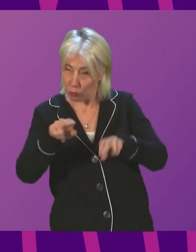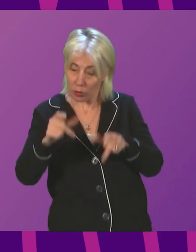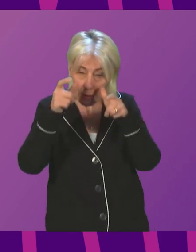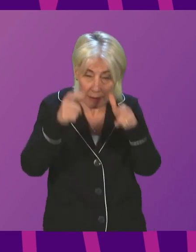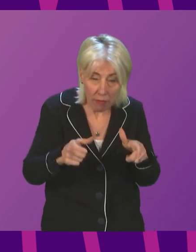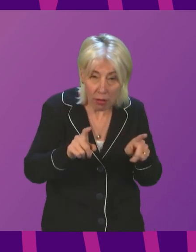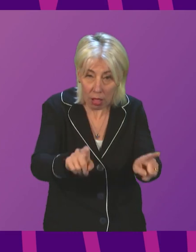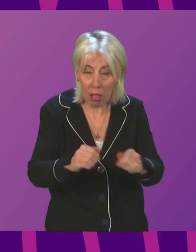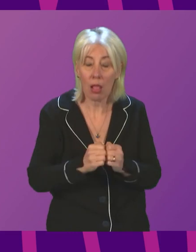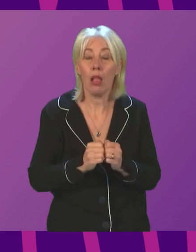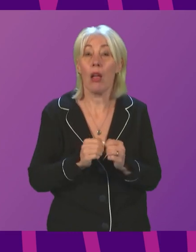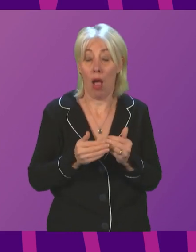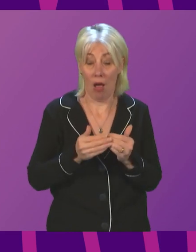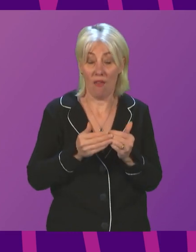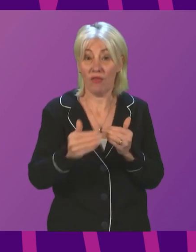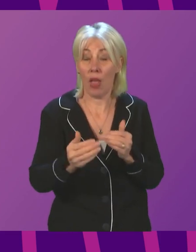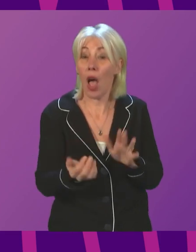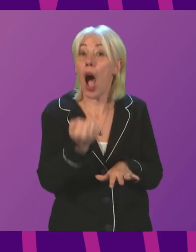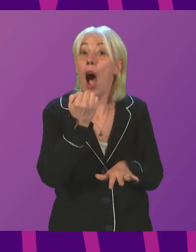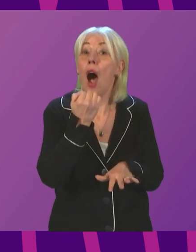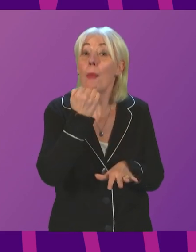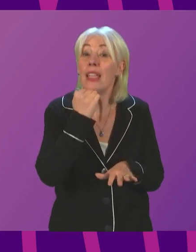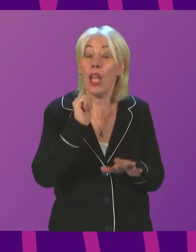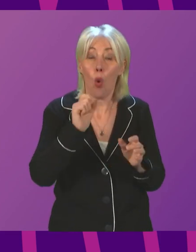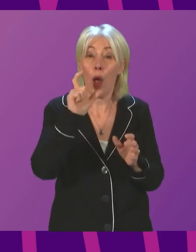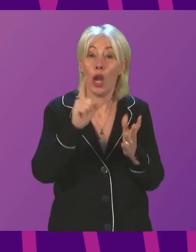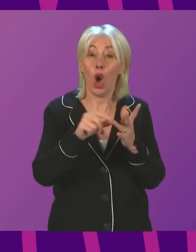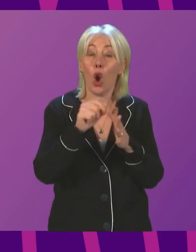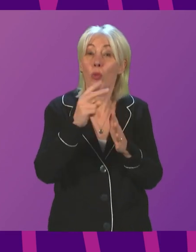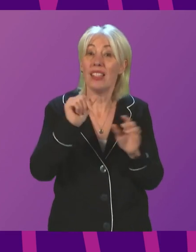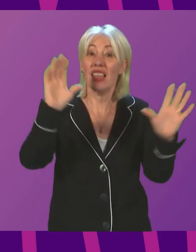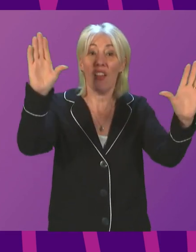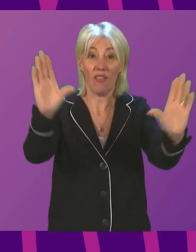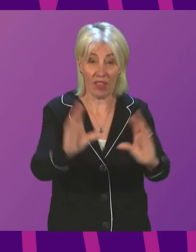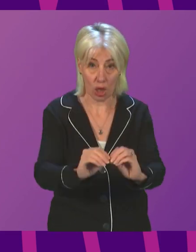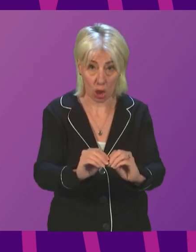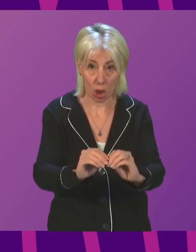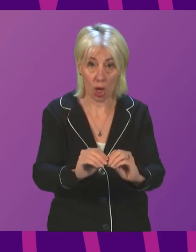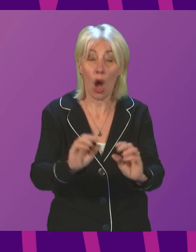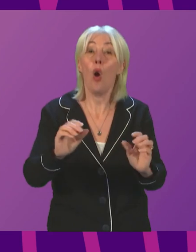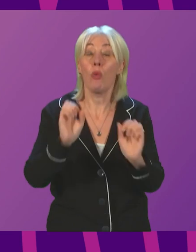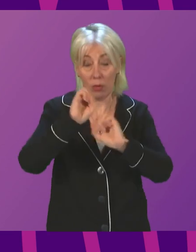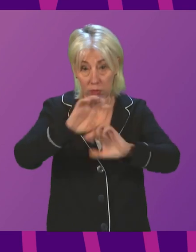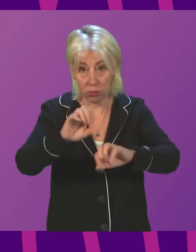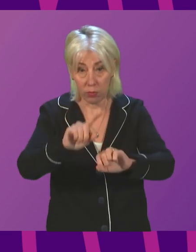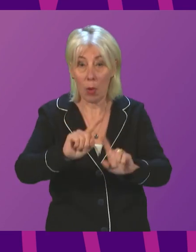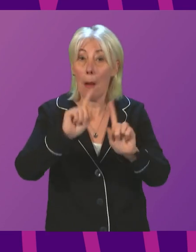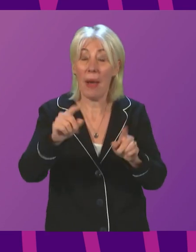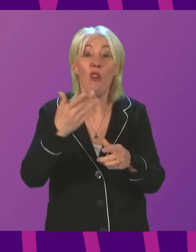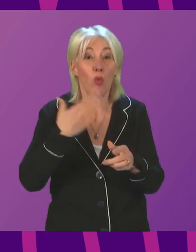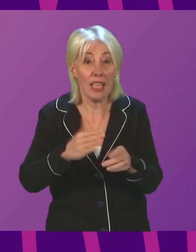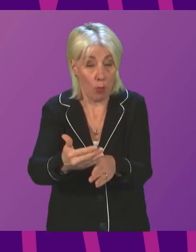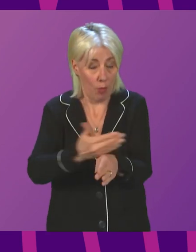We will provide a further update following the conclusion of COP, unless there is a need to do so at an earlier opportunity.